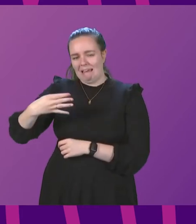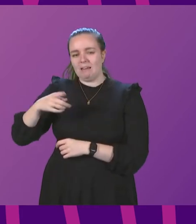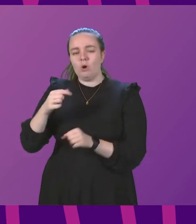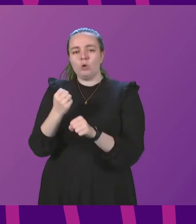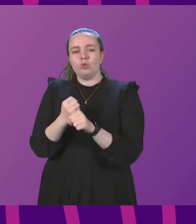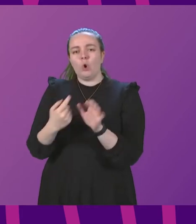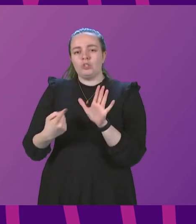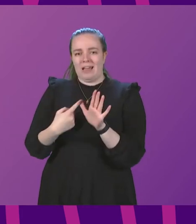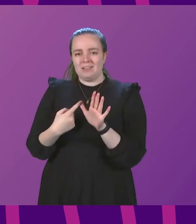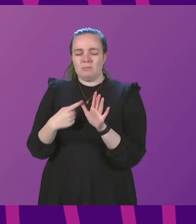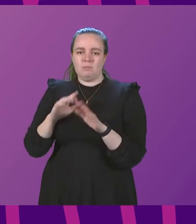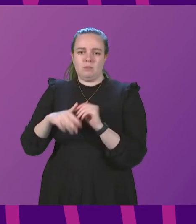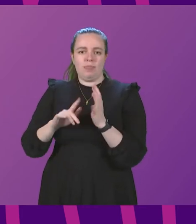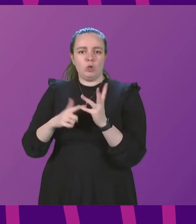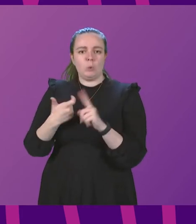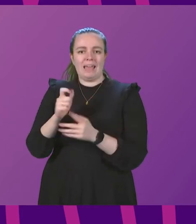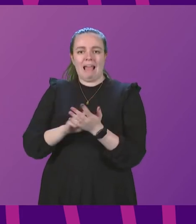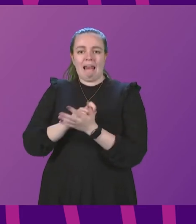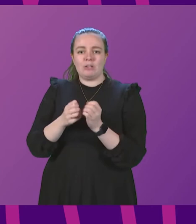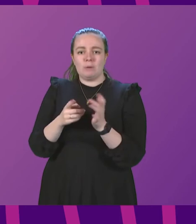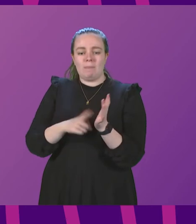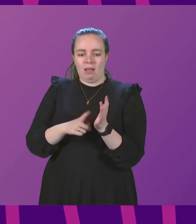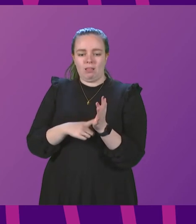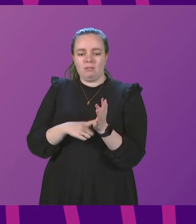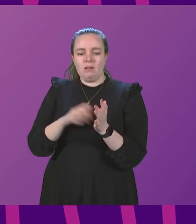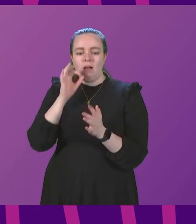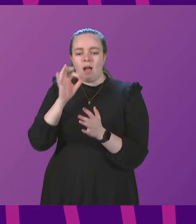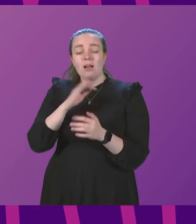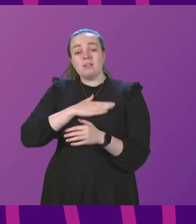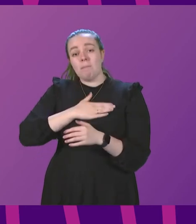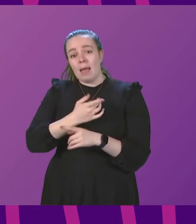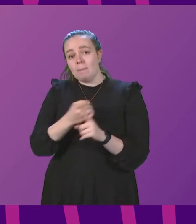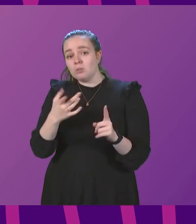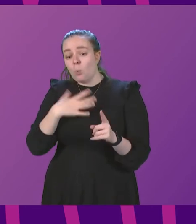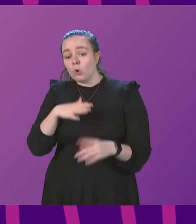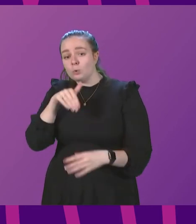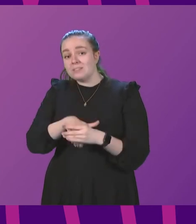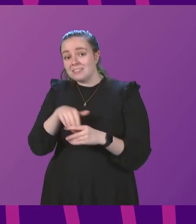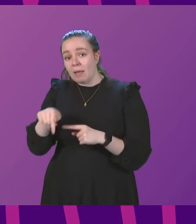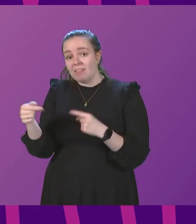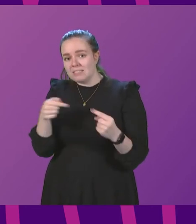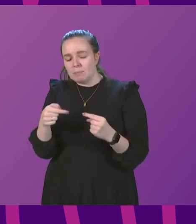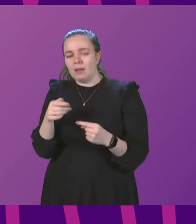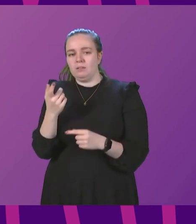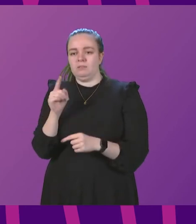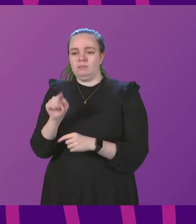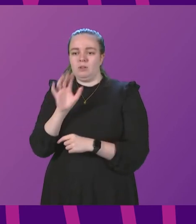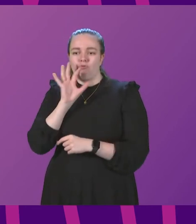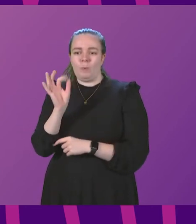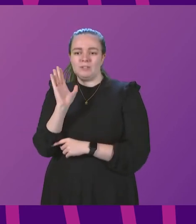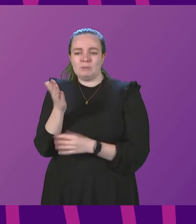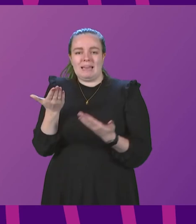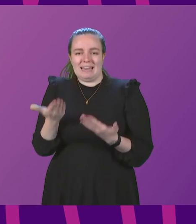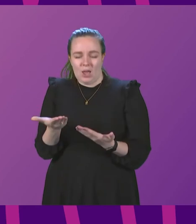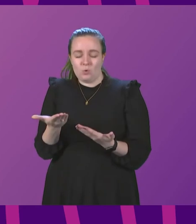George Adam on the UK Elections Bill. I would ask members who wish to participate in this debate to press the request to speak. The buttons